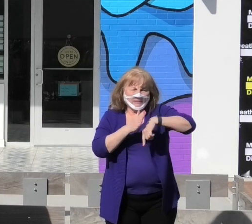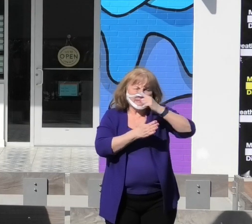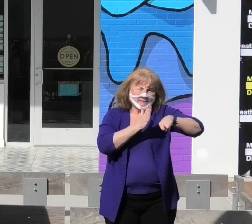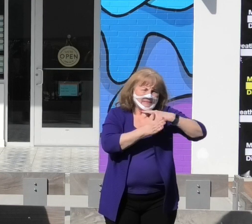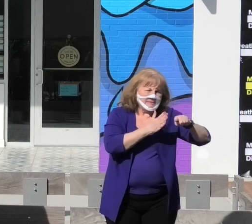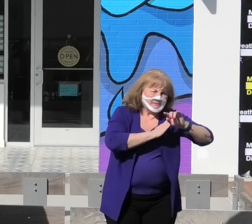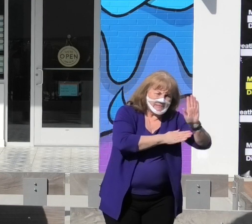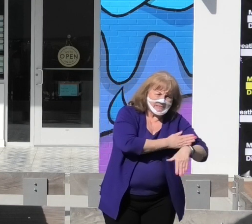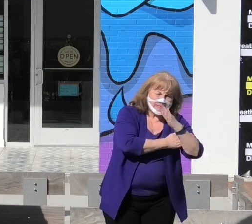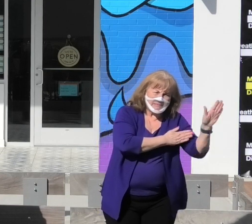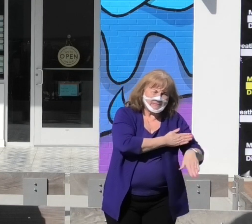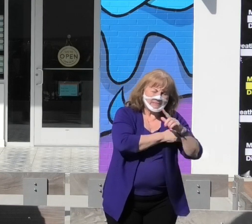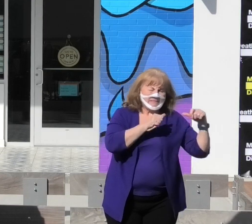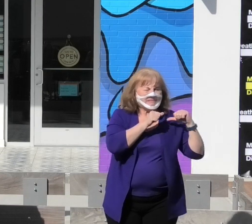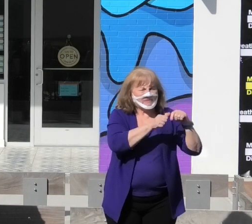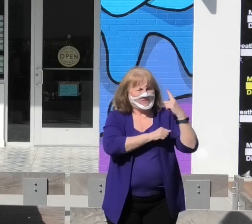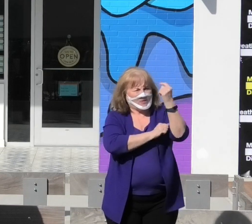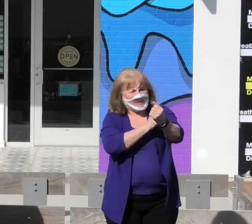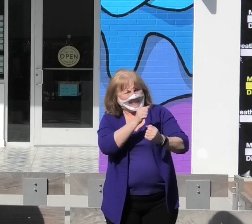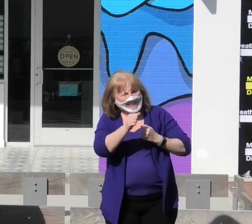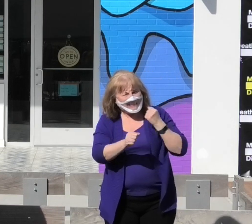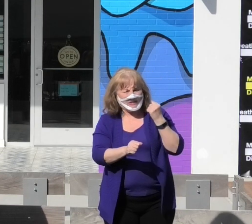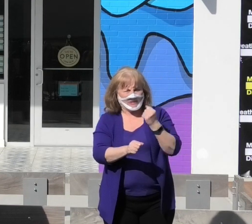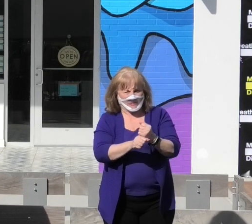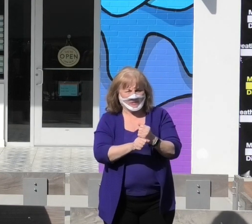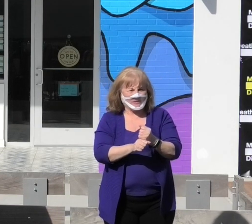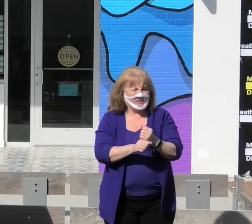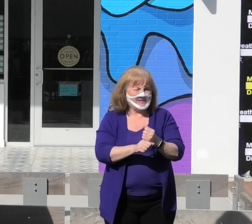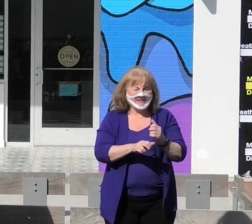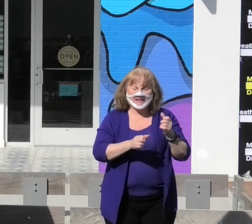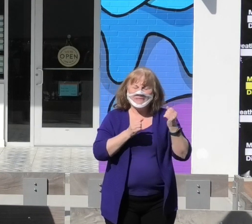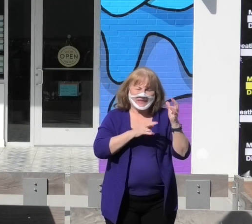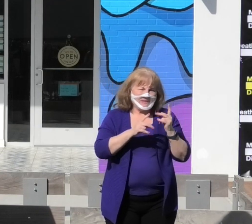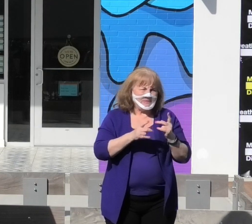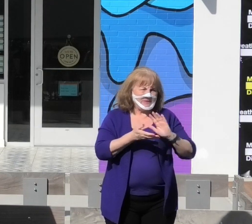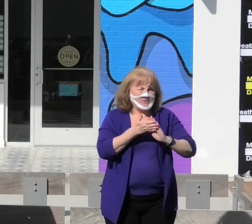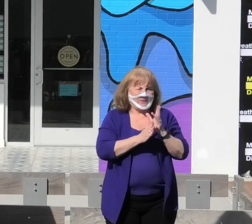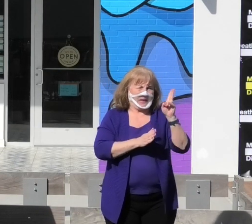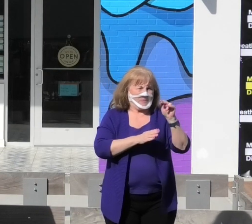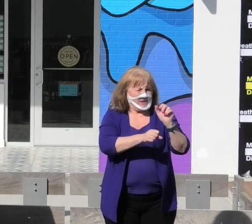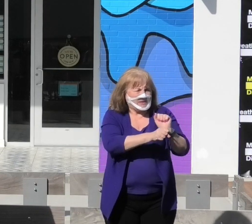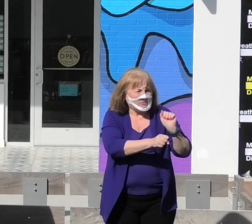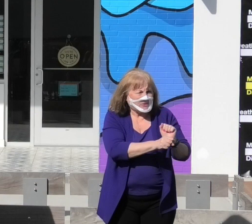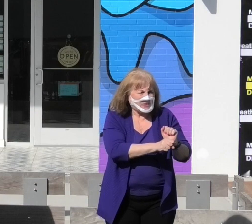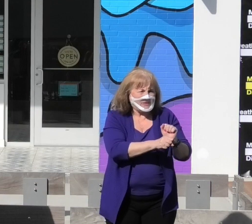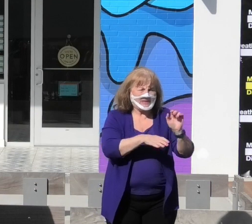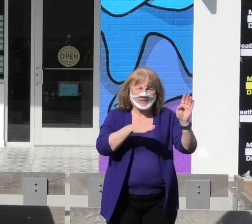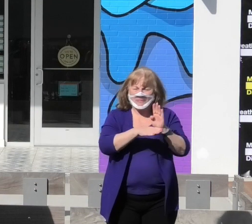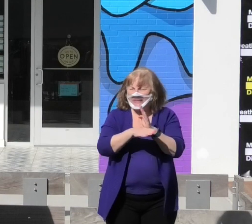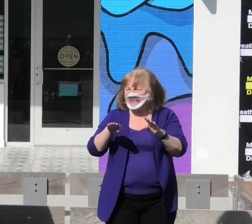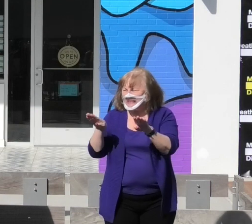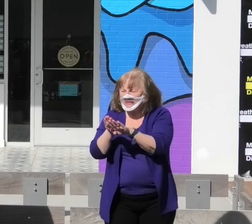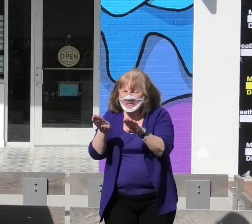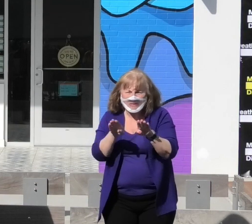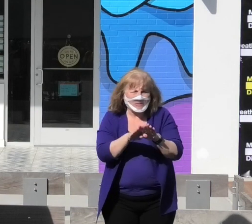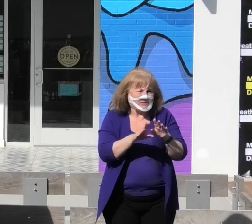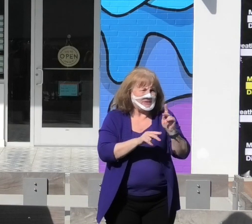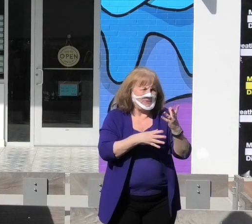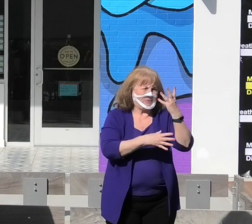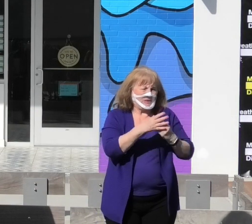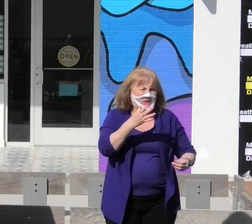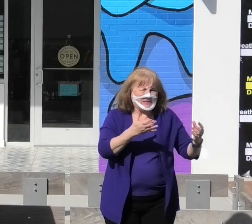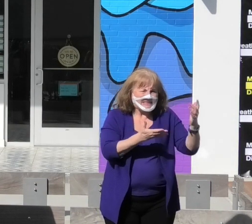for a year. Waves of unemployment, business closures, and loss of income left